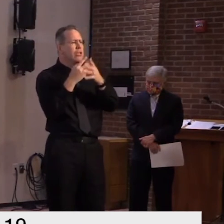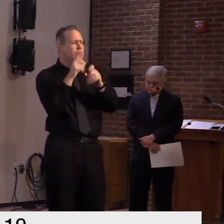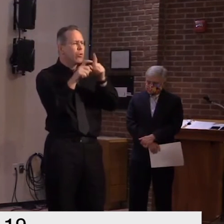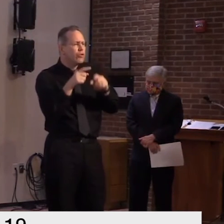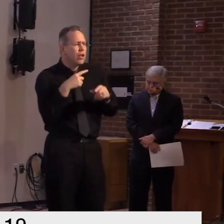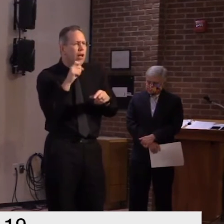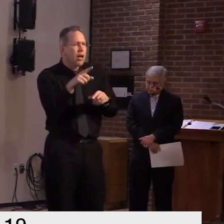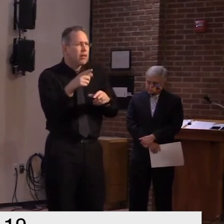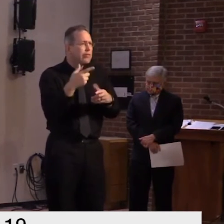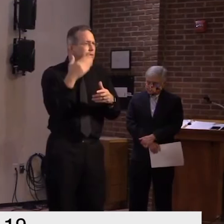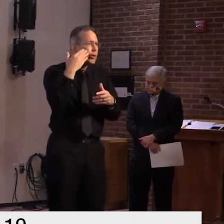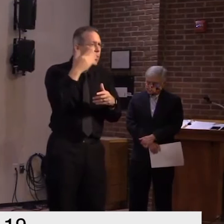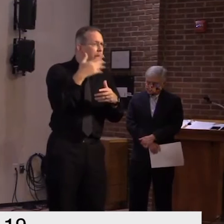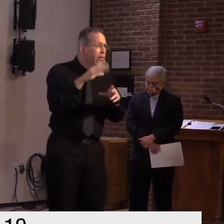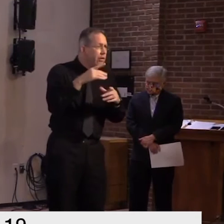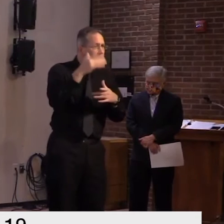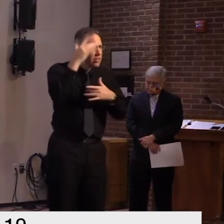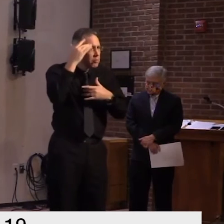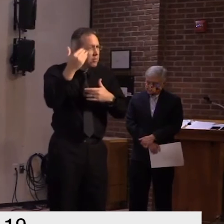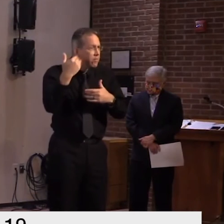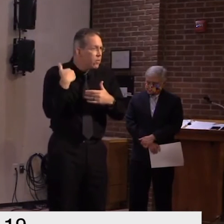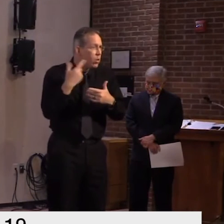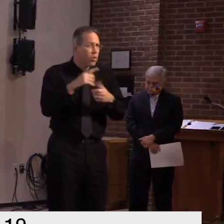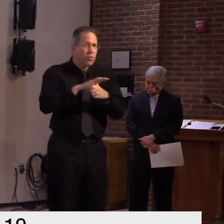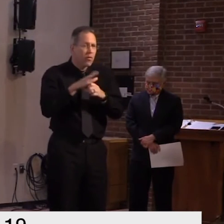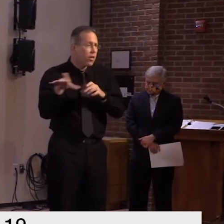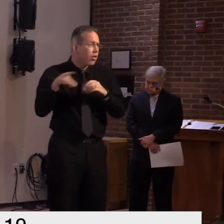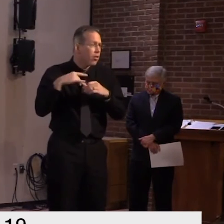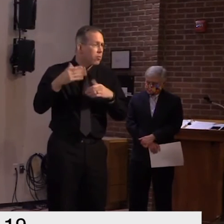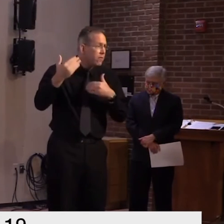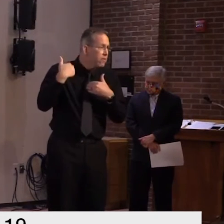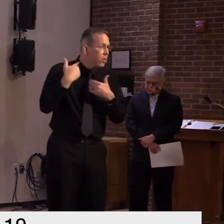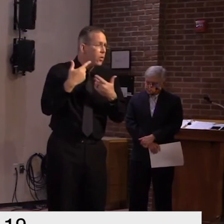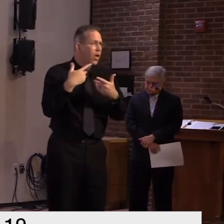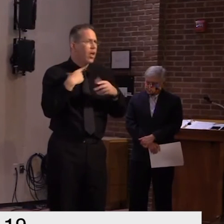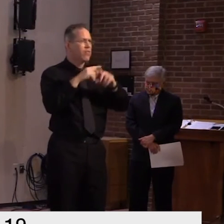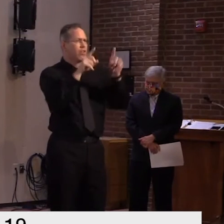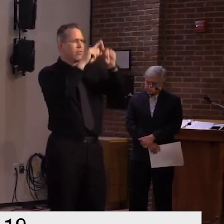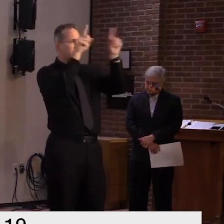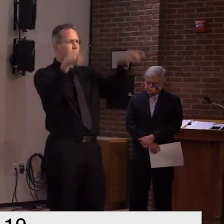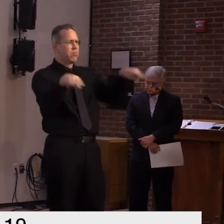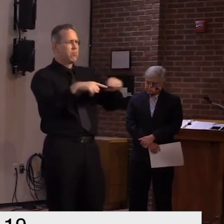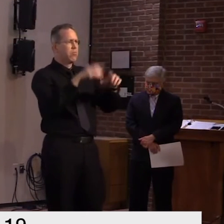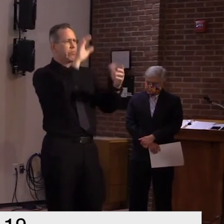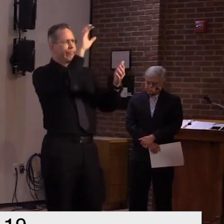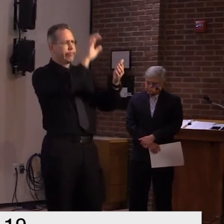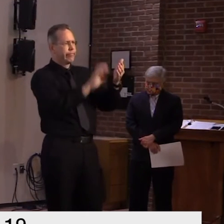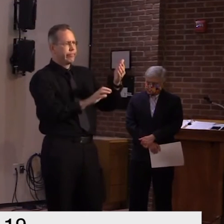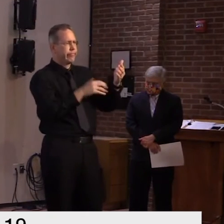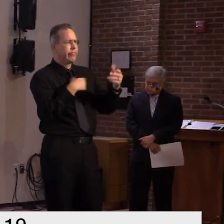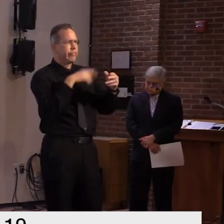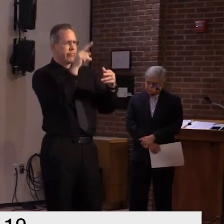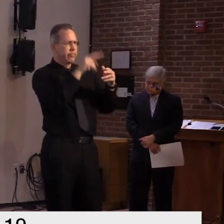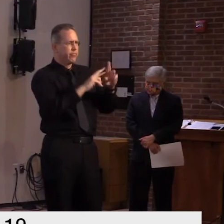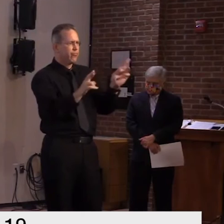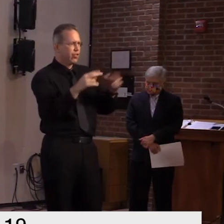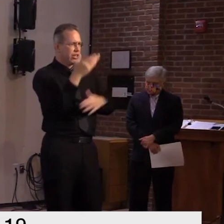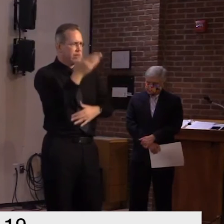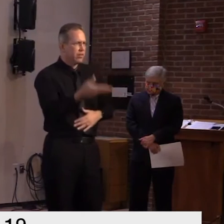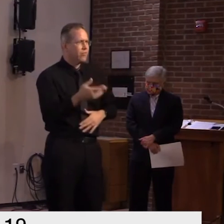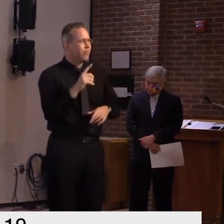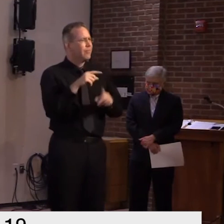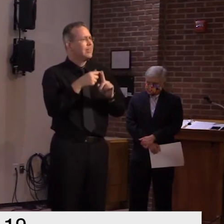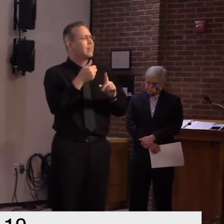and so anybody who's entering the building is expected to um to pre-screen themselves we